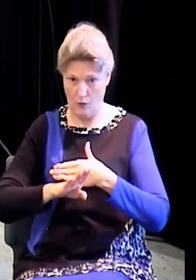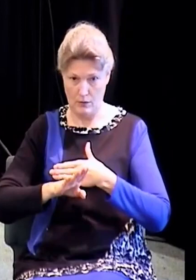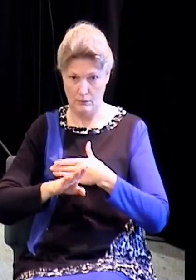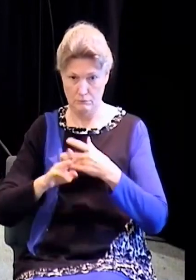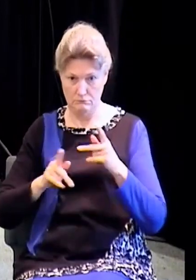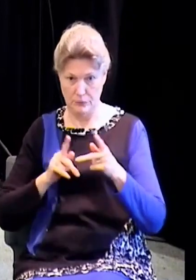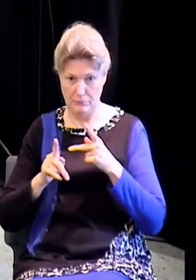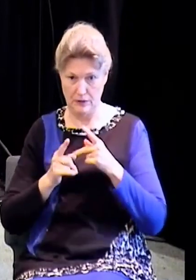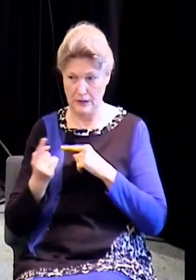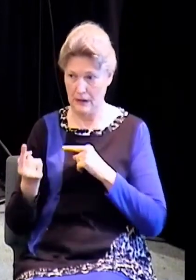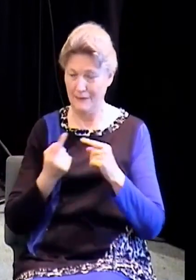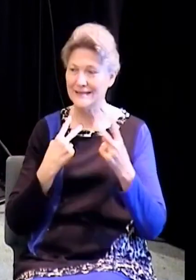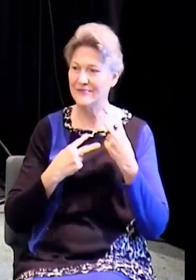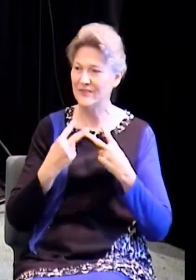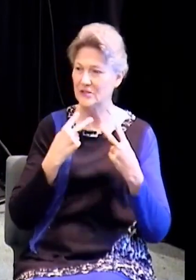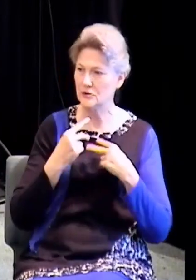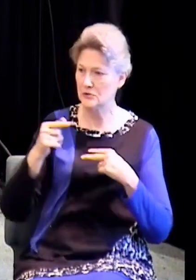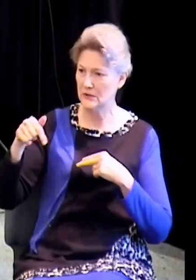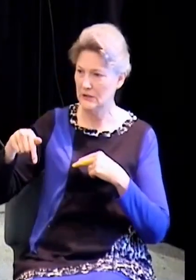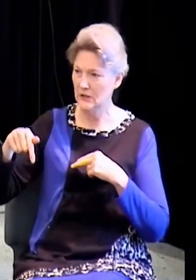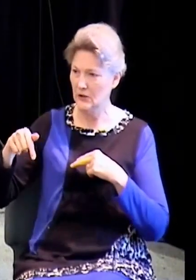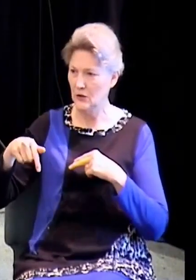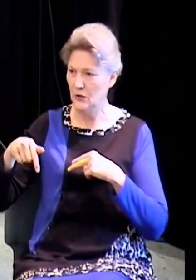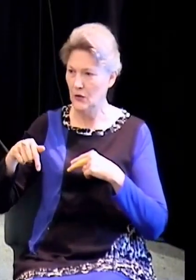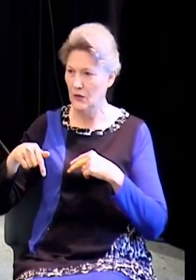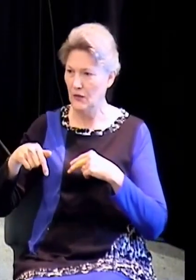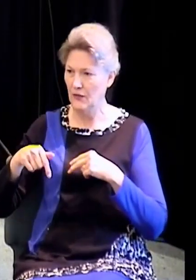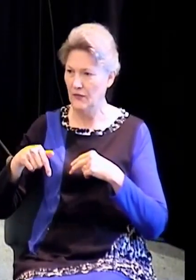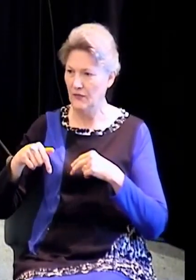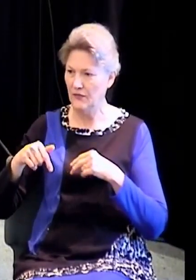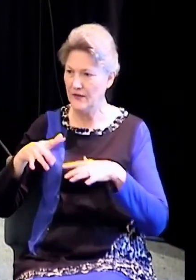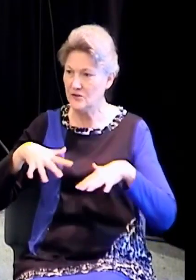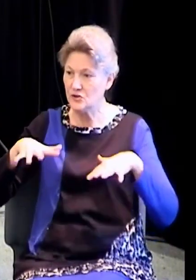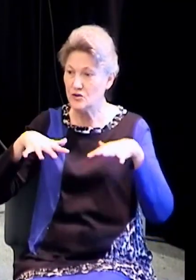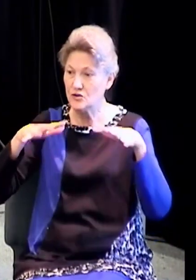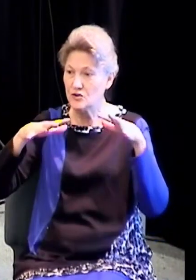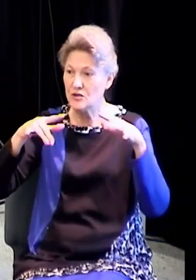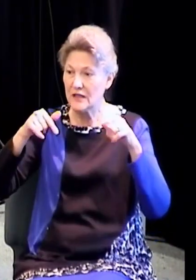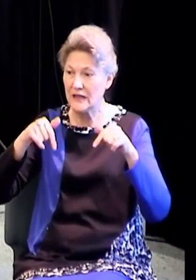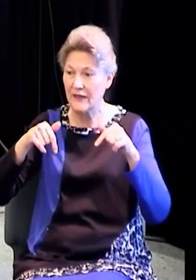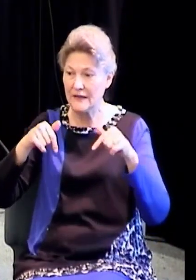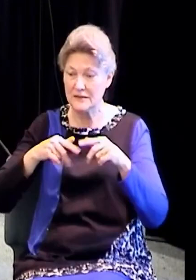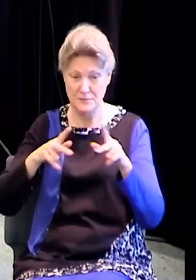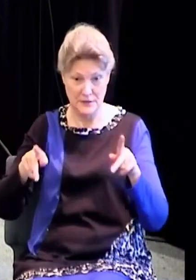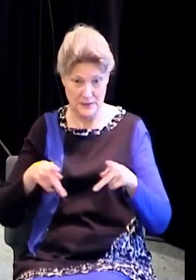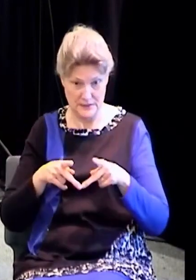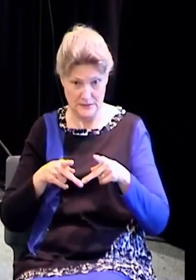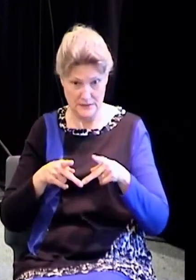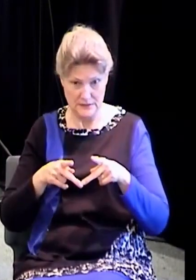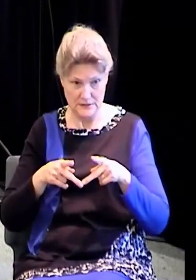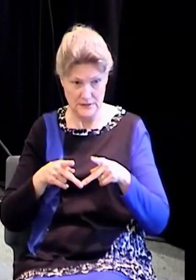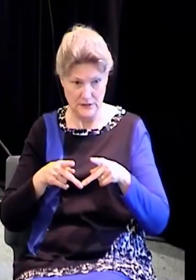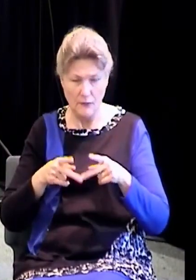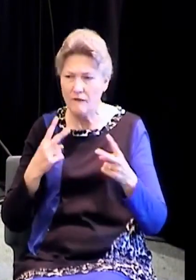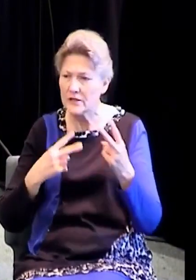come as visitors into the atmosphere, into this place, into this